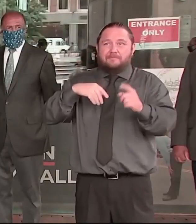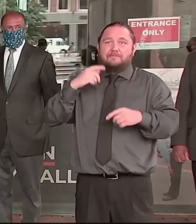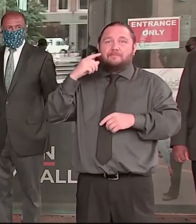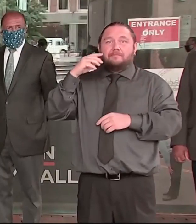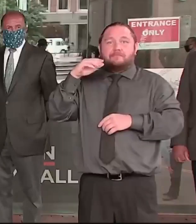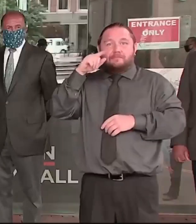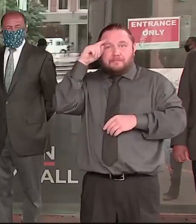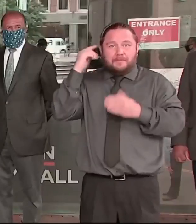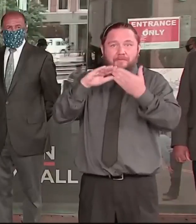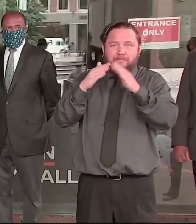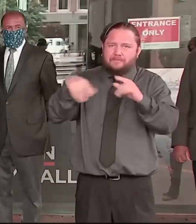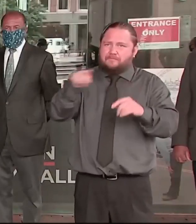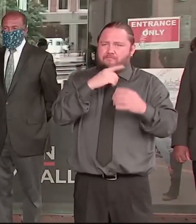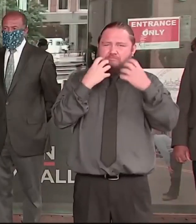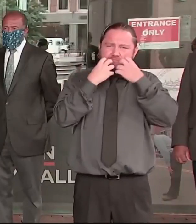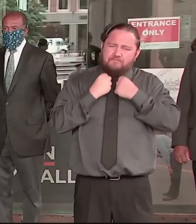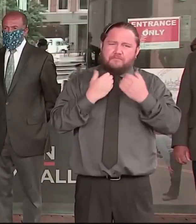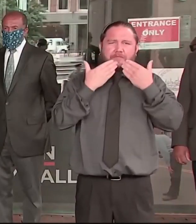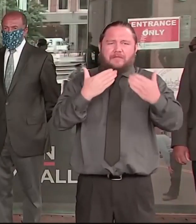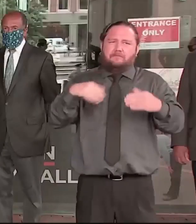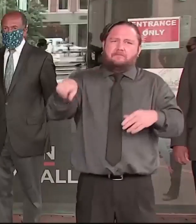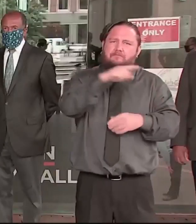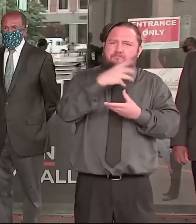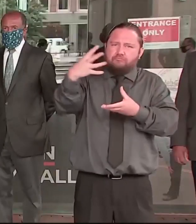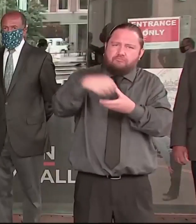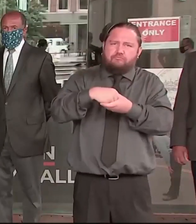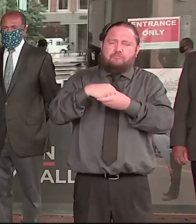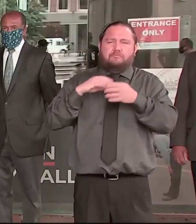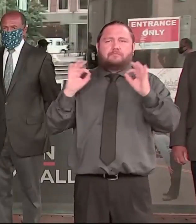the members of the Boston Police Department.